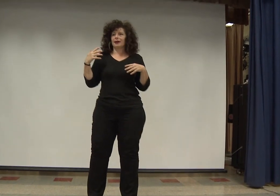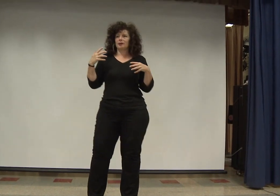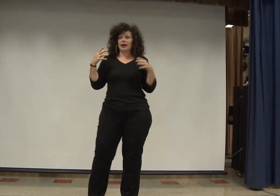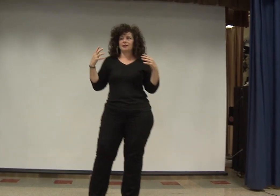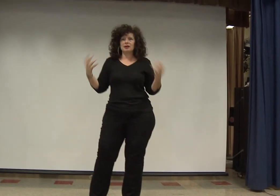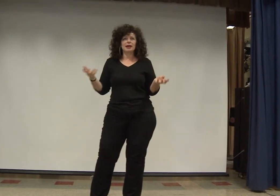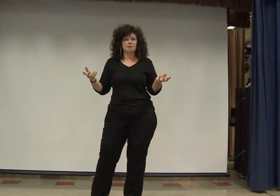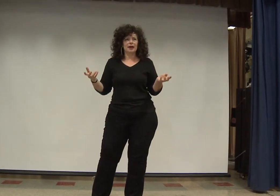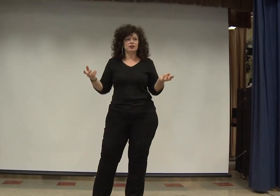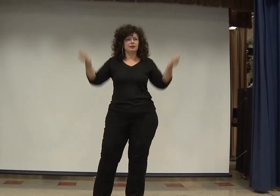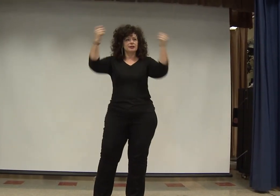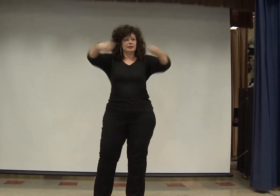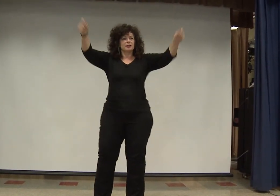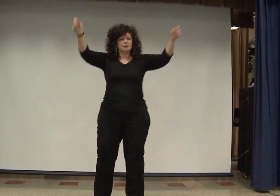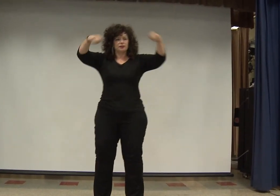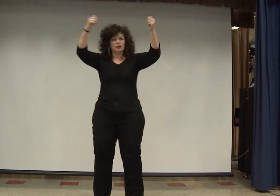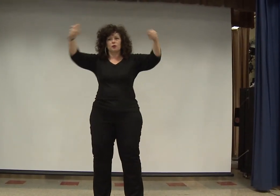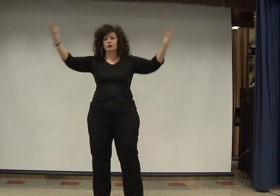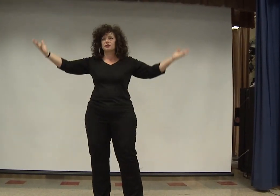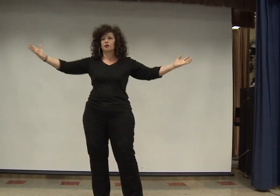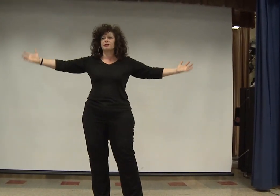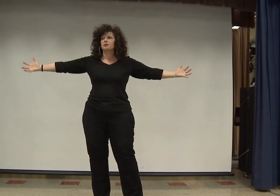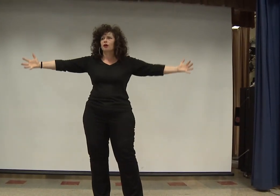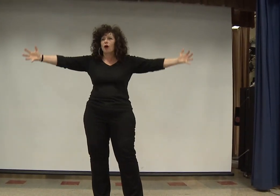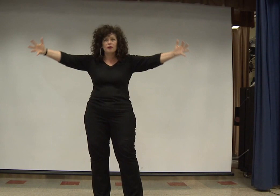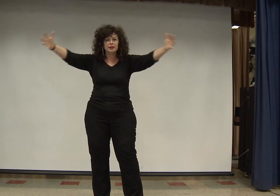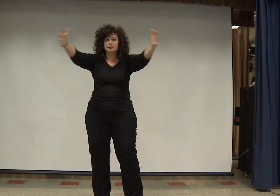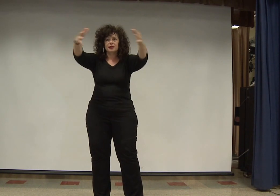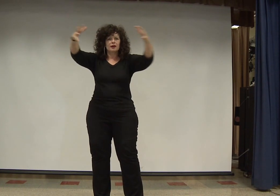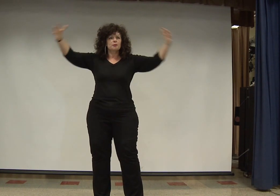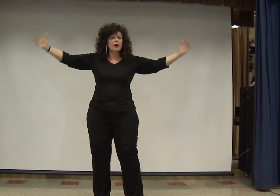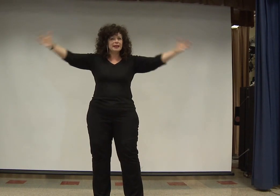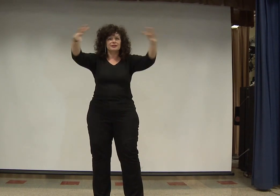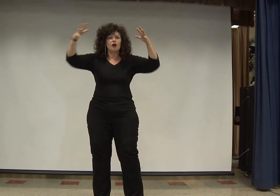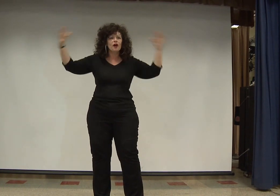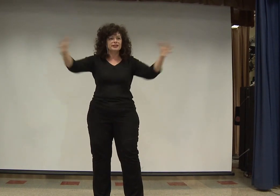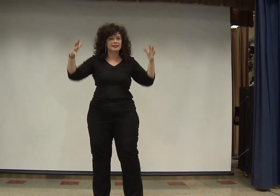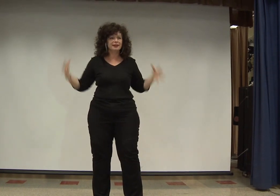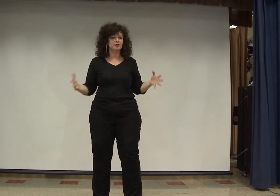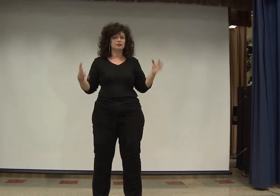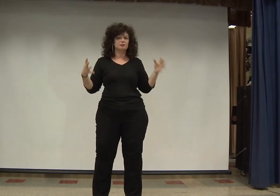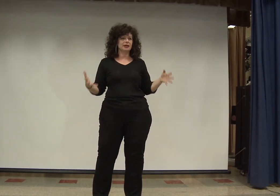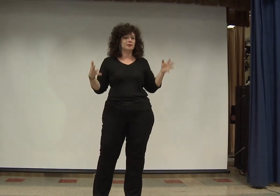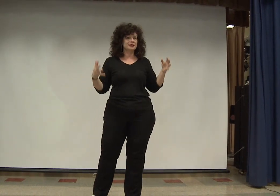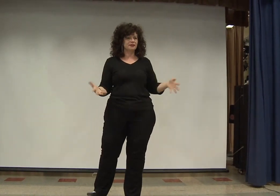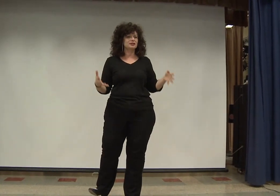they make magic, and they stand up in front of the orchestra, and they bring all these brains and hearts together to make magnificent